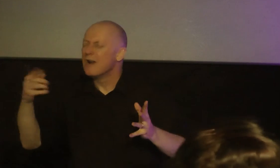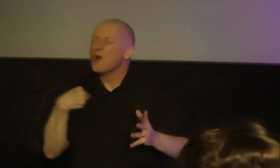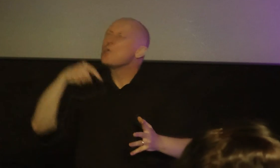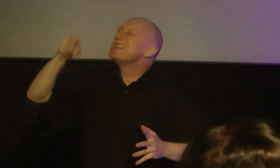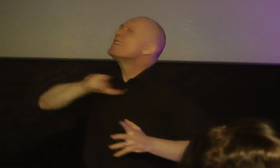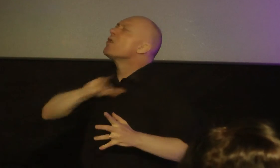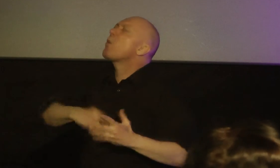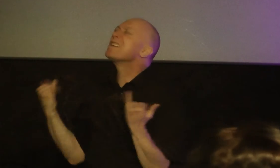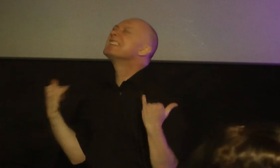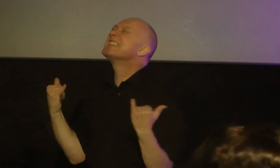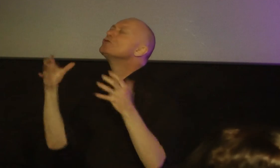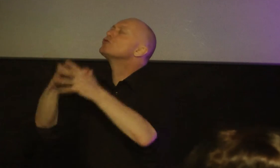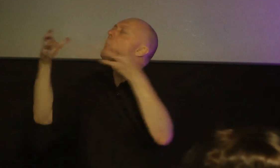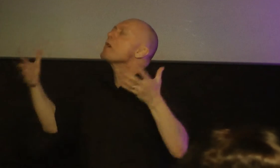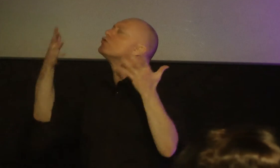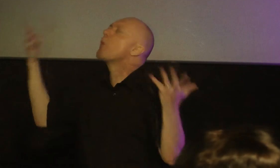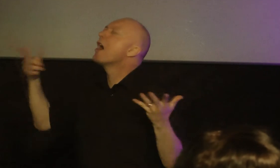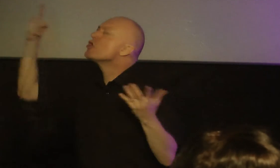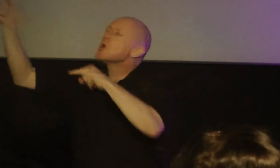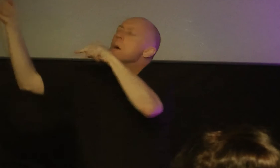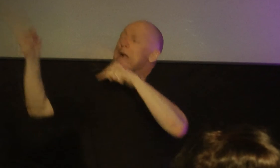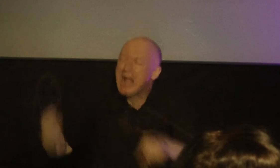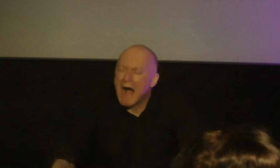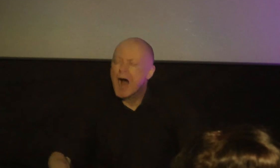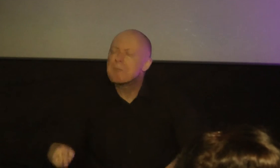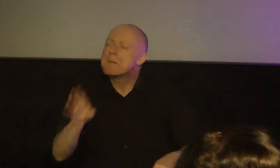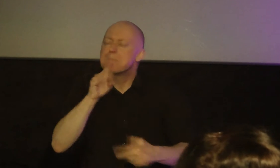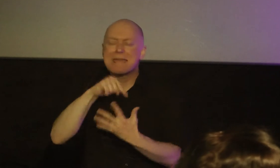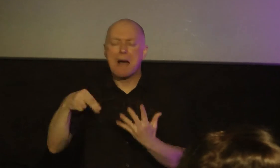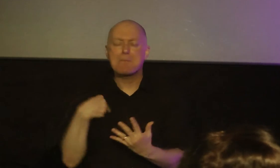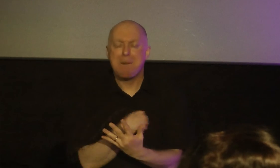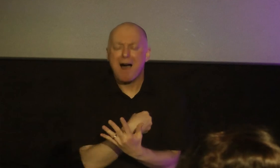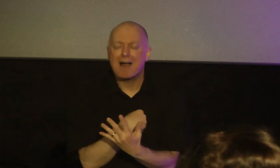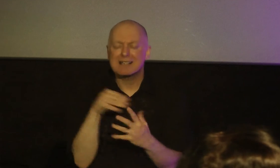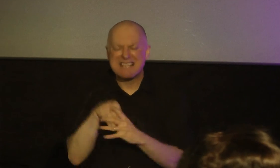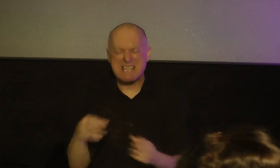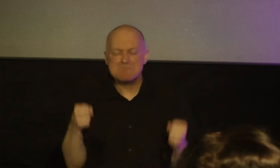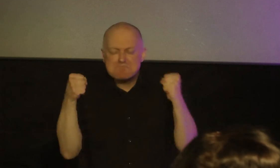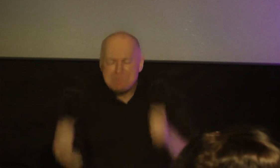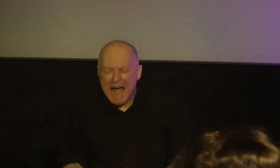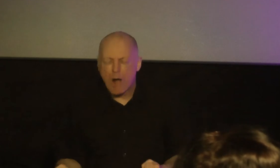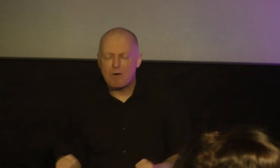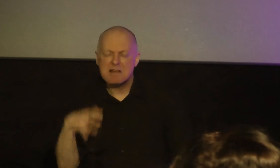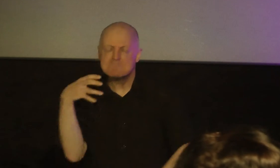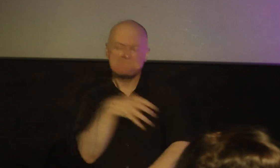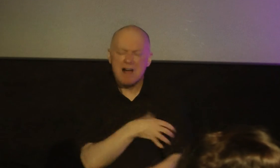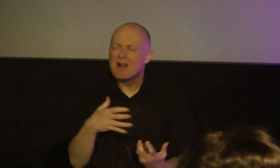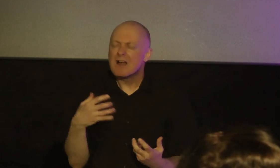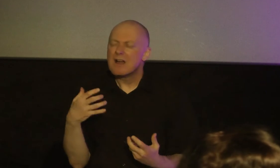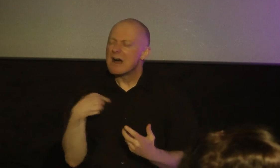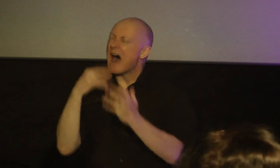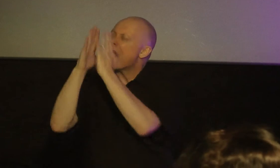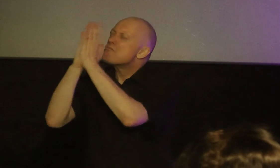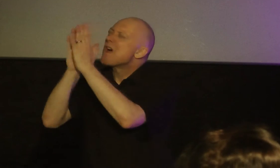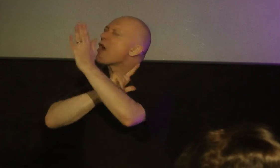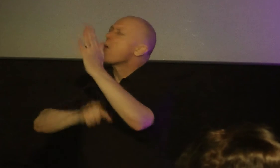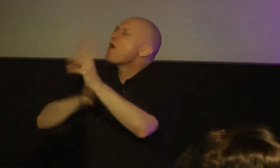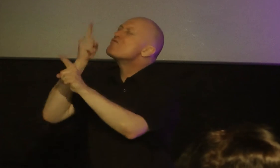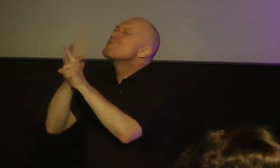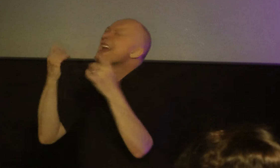today so much is for you to come and be among us in great power and might and so i pray lord right now you would